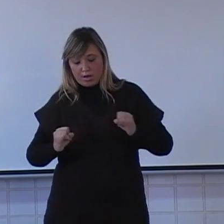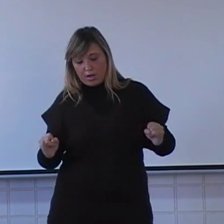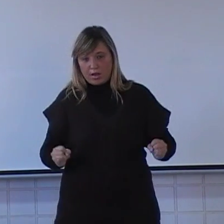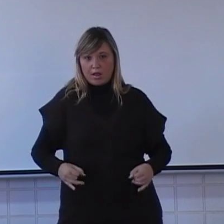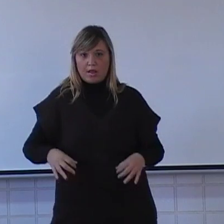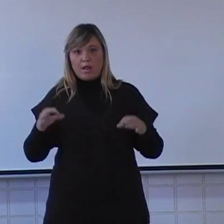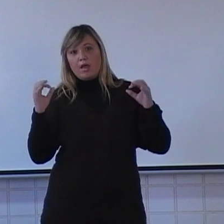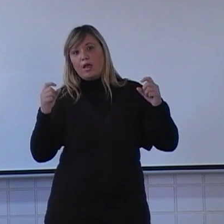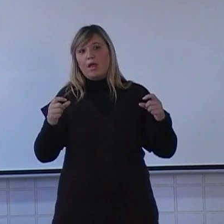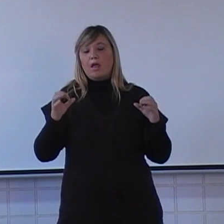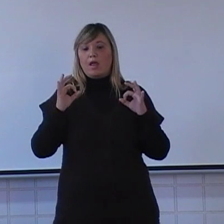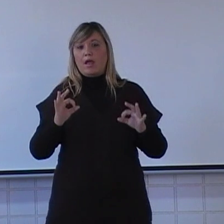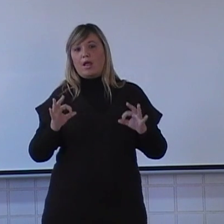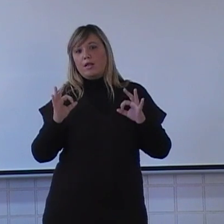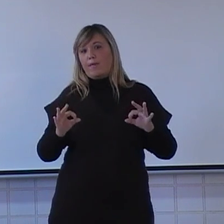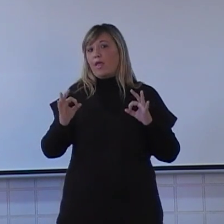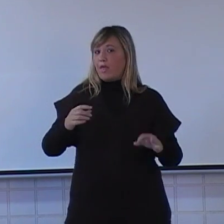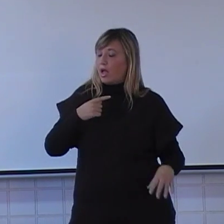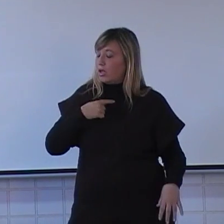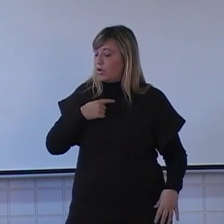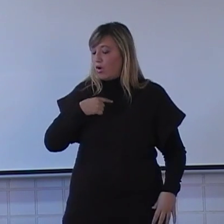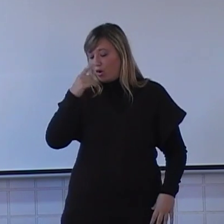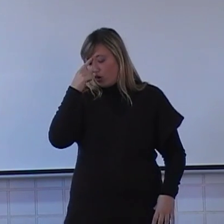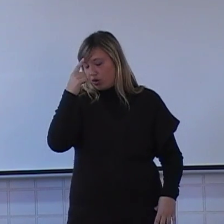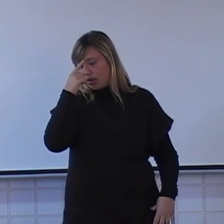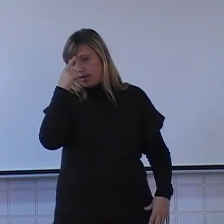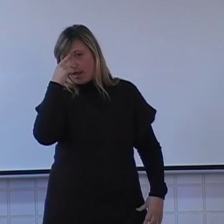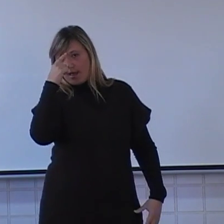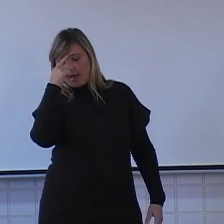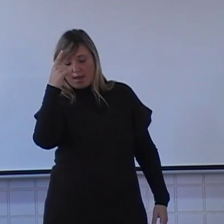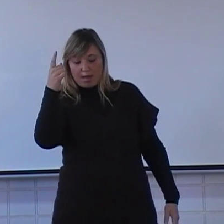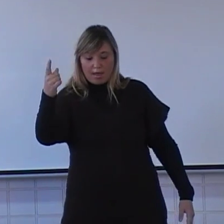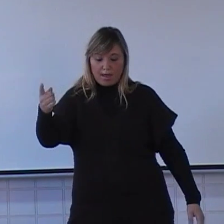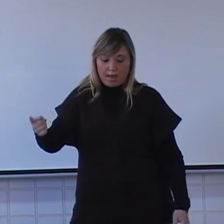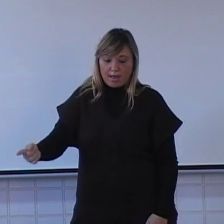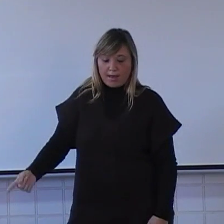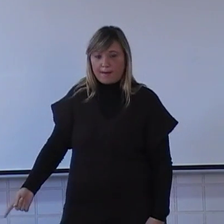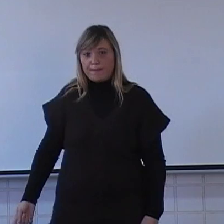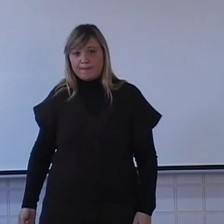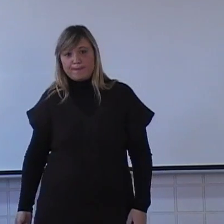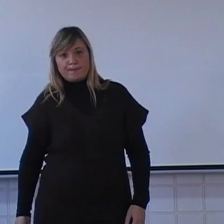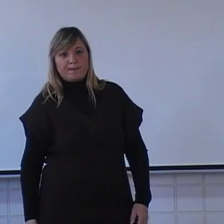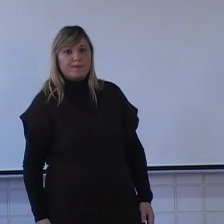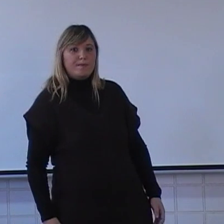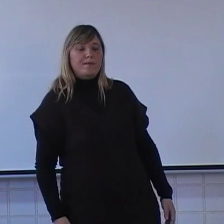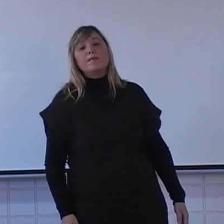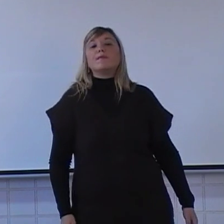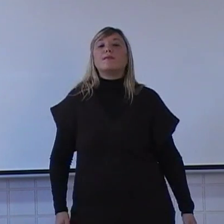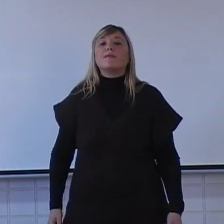como sé... que lo que hace es que hace feliz, tal como es,